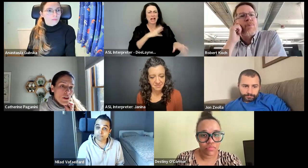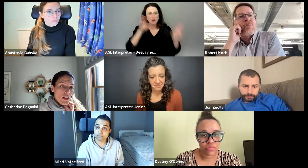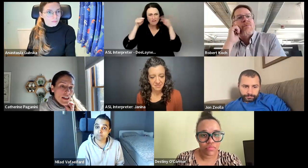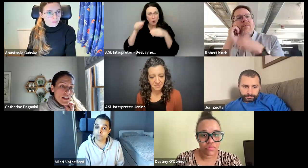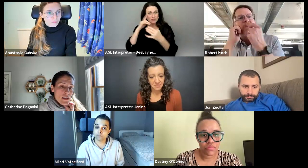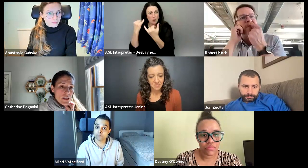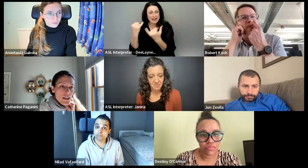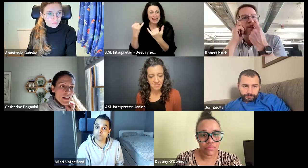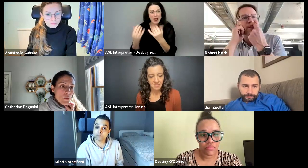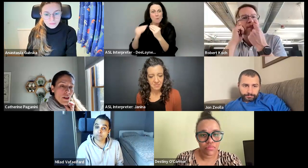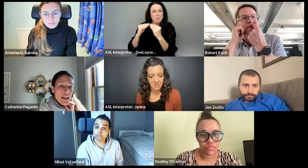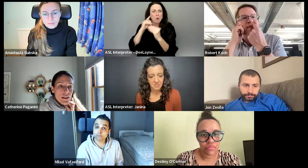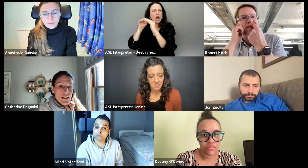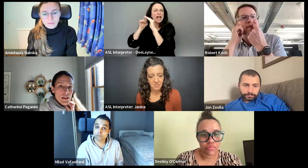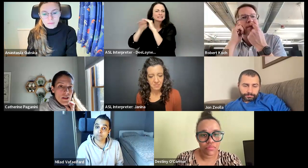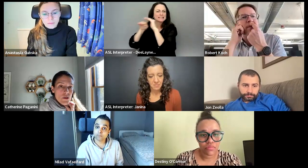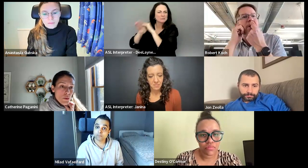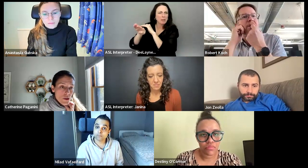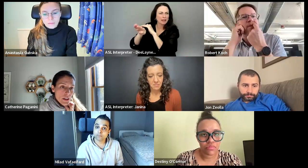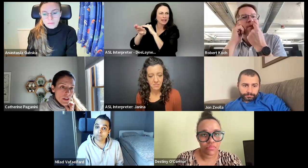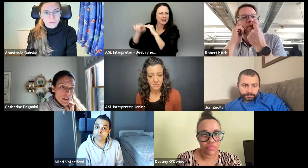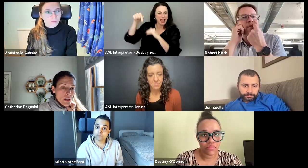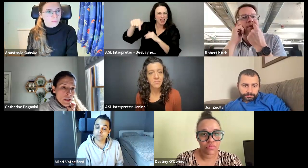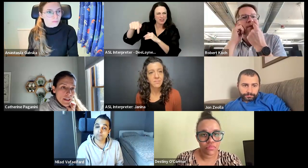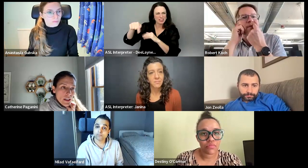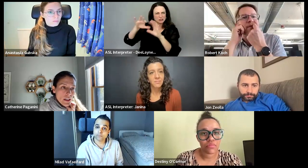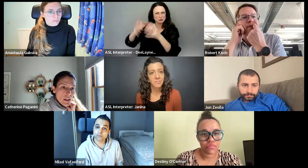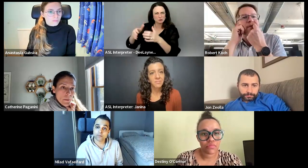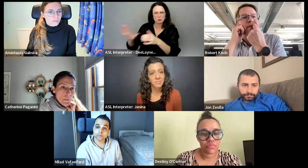and more on the accessibility side and the work that this group is doing.